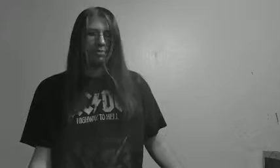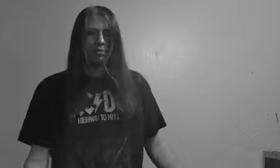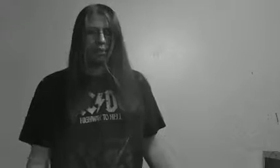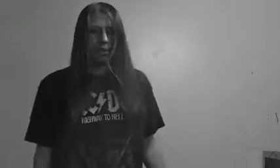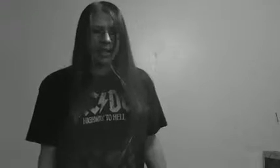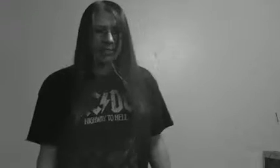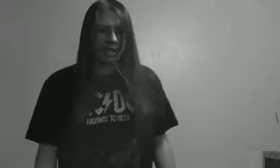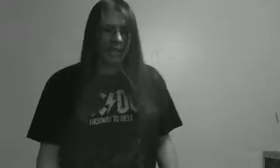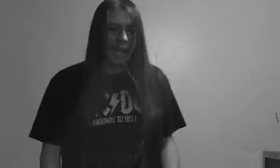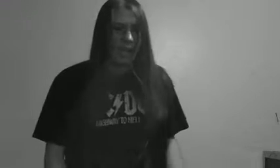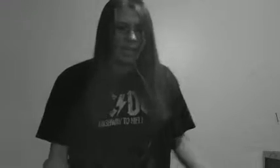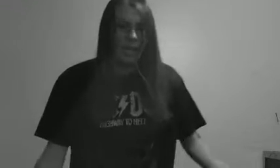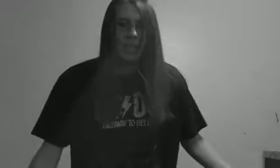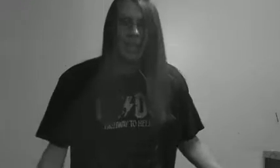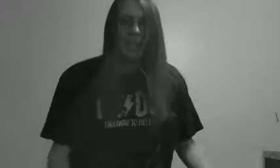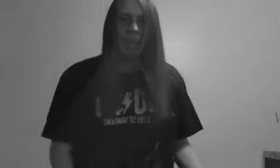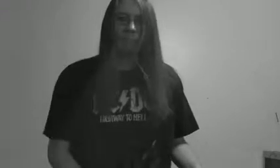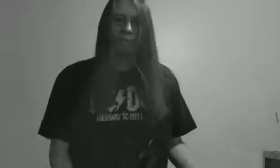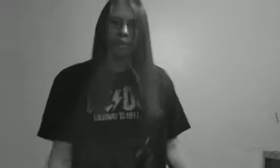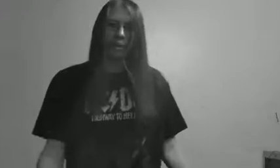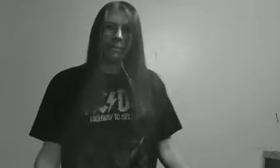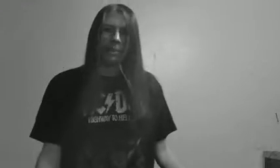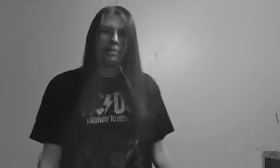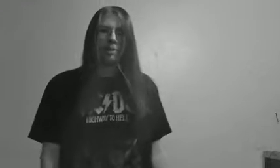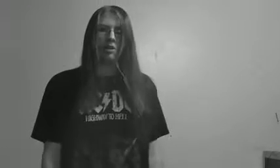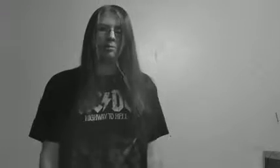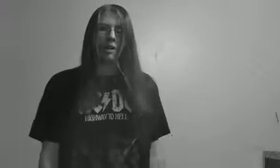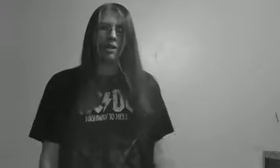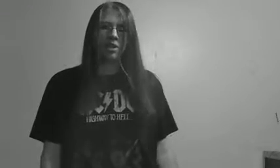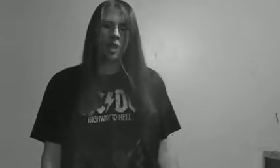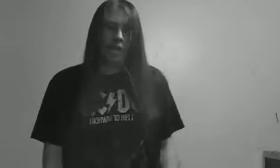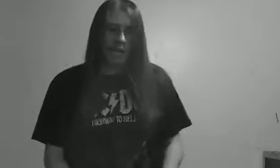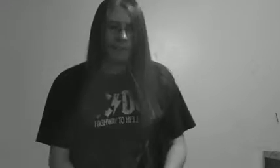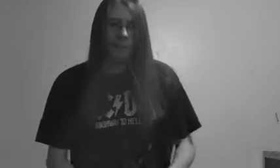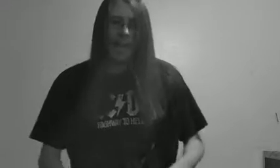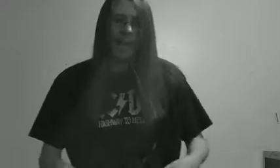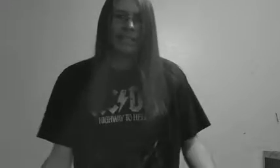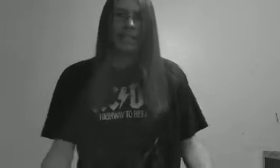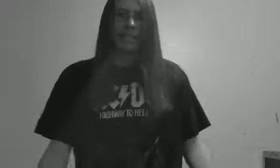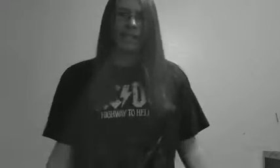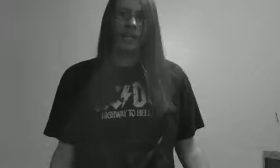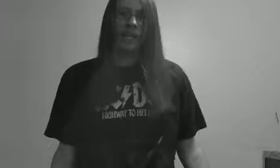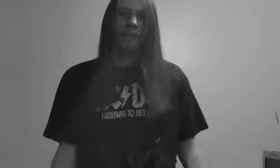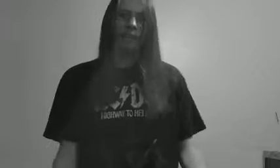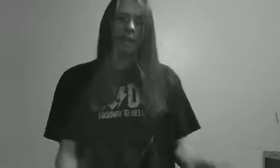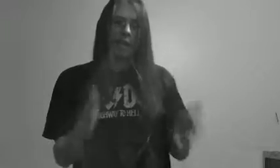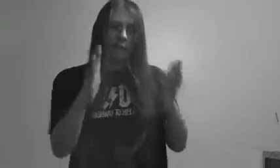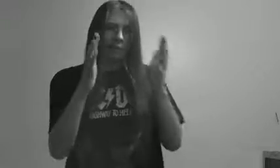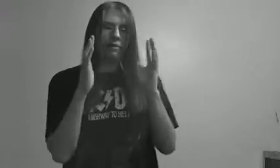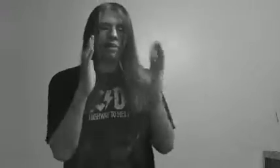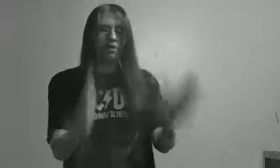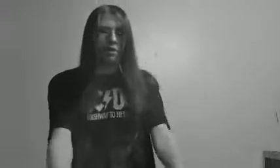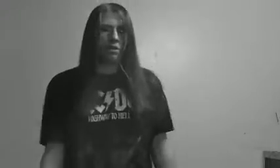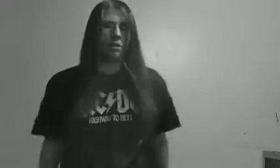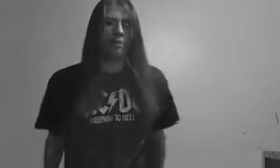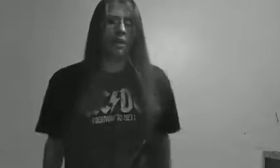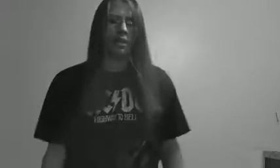something for me, I mean I'll take it and I'll put it on my MySpace page. And if I like it enough, I'll even feature it on my,